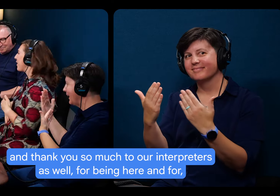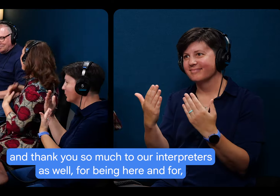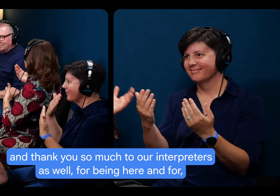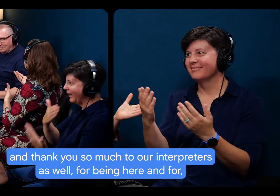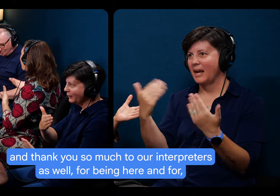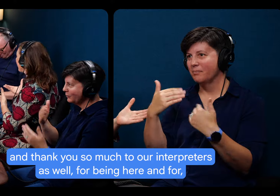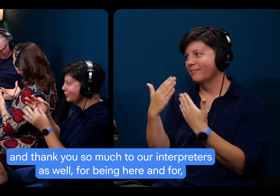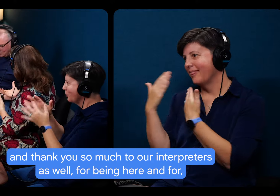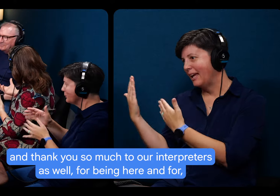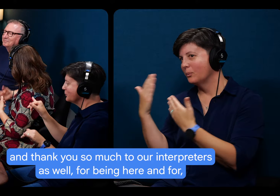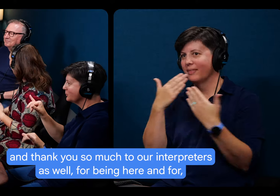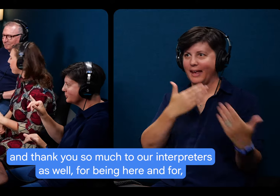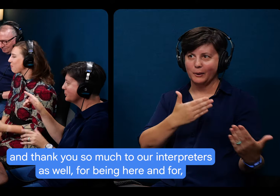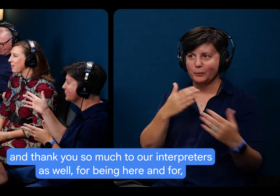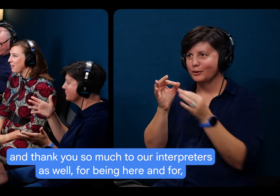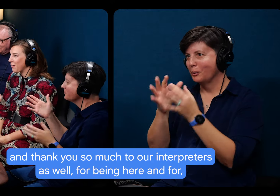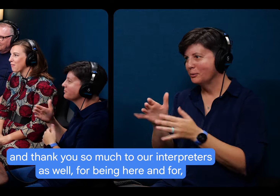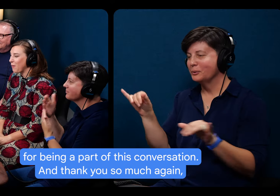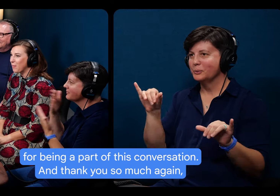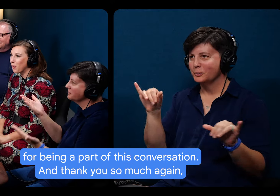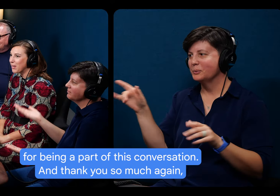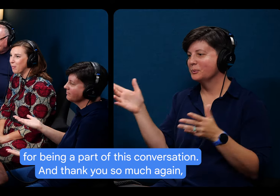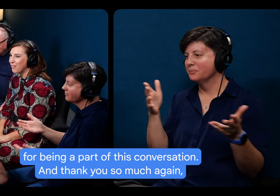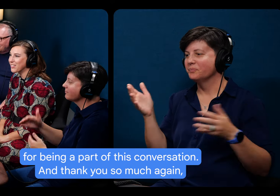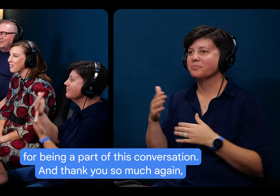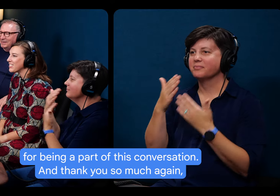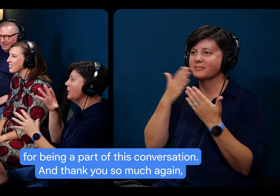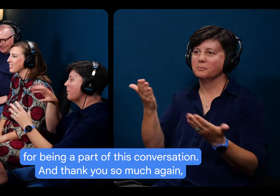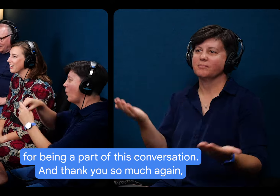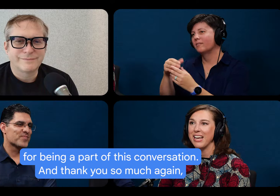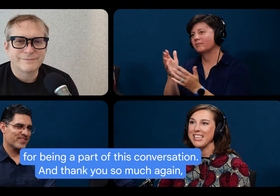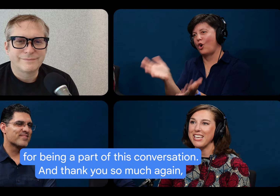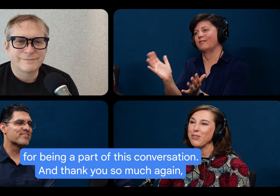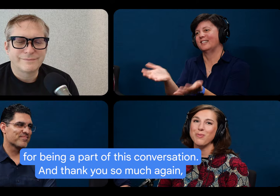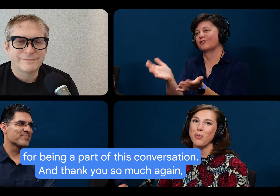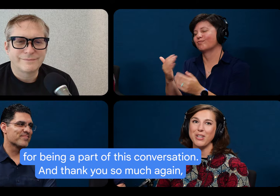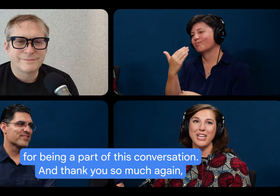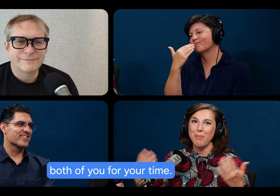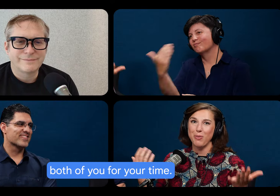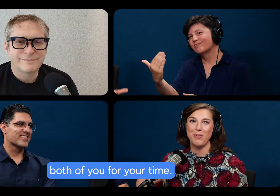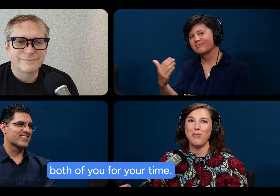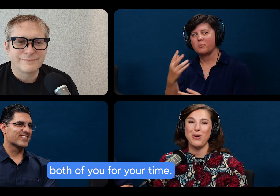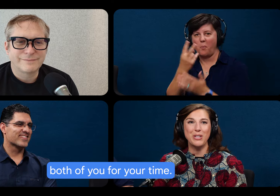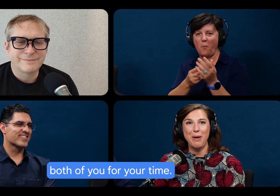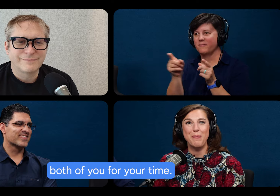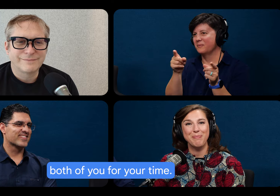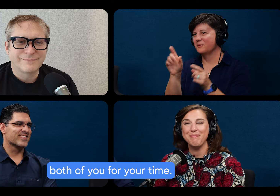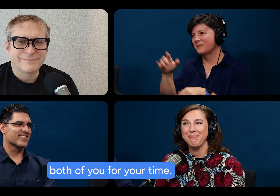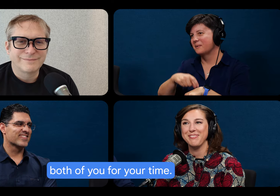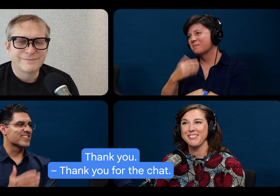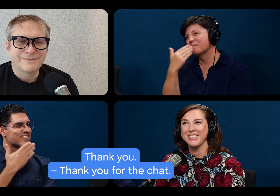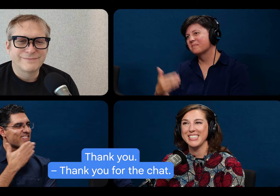our interpreters as well, who, for being here and for, for being a part of this conversation. And thank you so much again, both of you for your time.